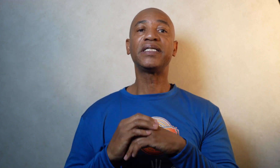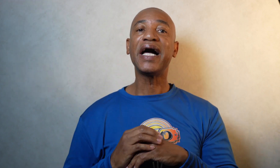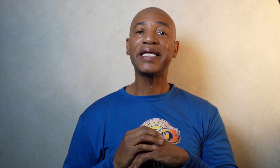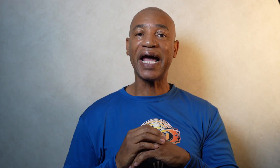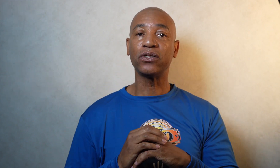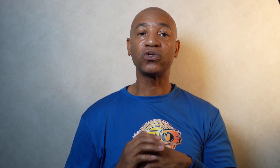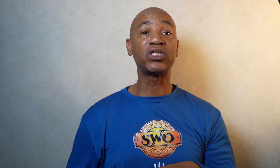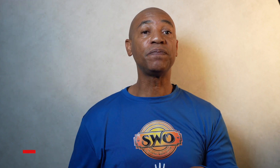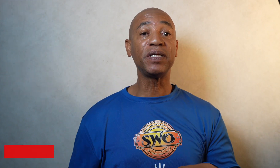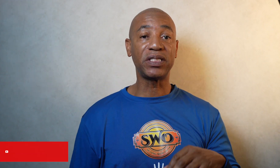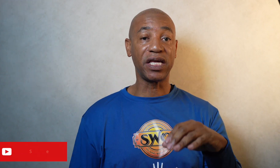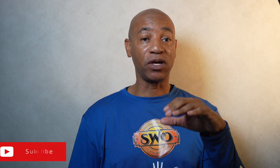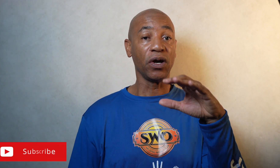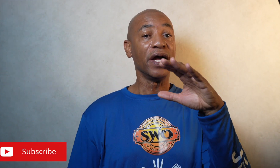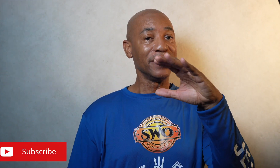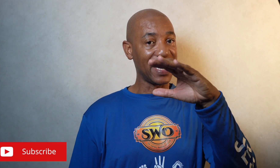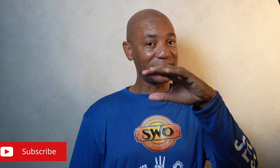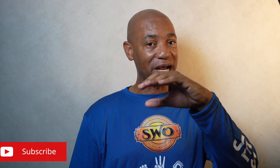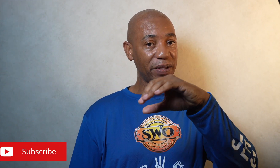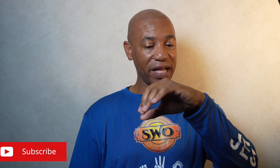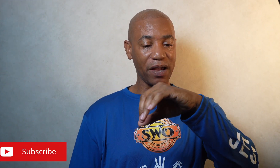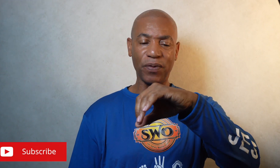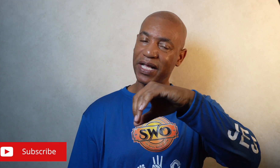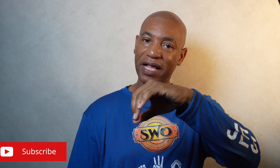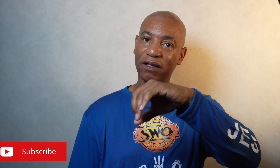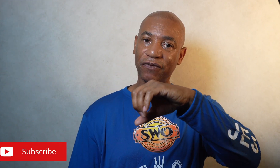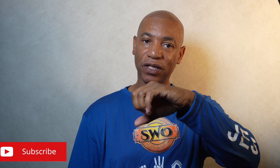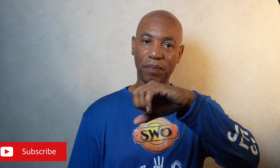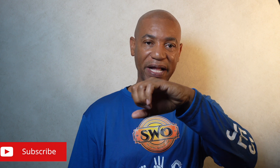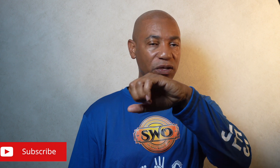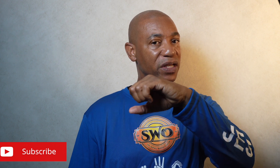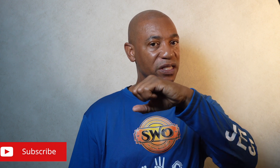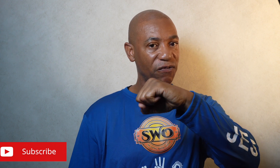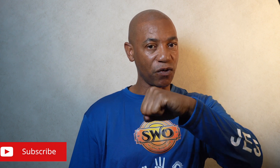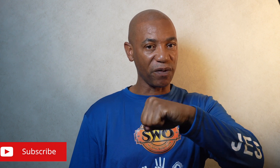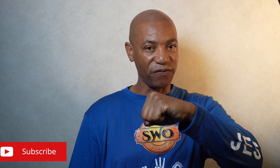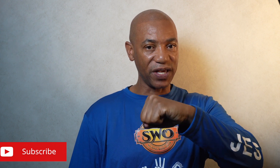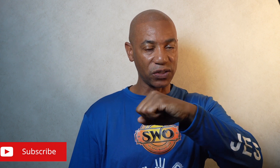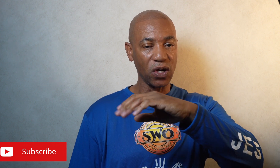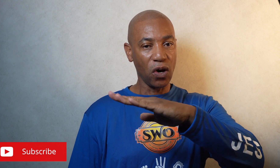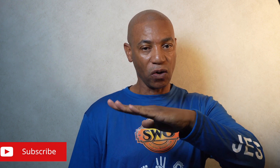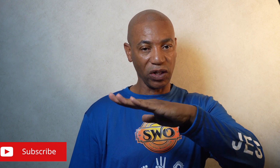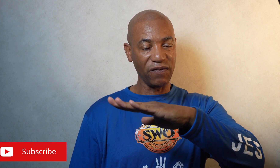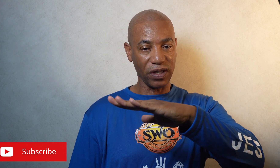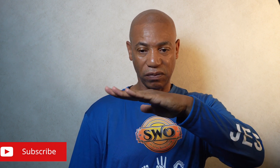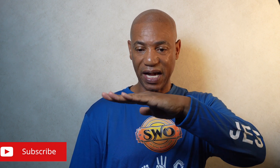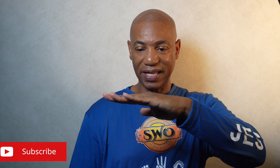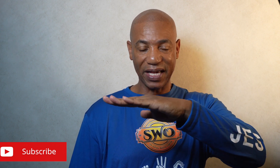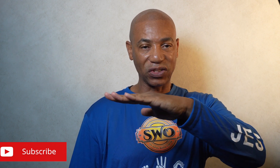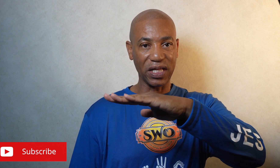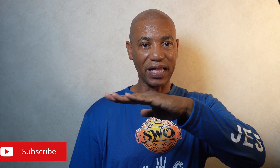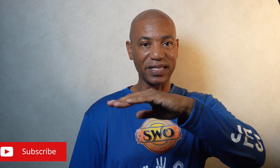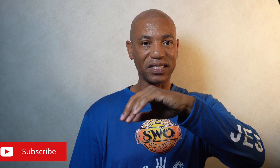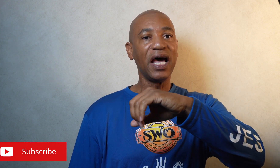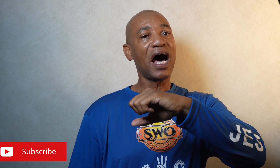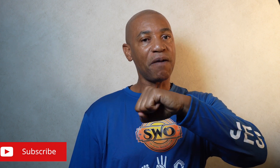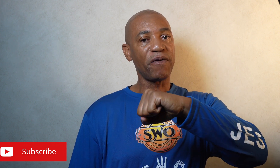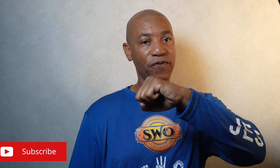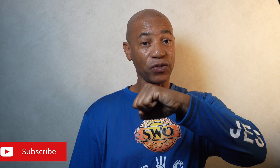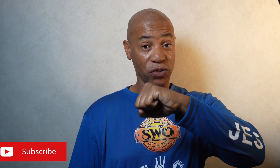sign counsel simply take your non-dominant hand bring that out in front of the body. You can either form a fist or leave it kind of extend it like this. I prefer to